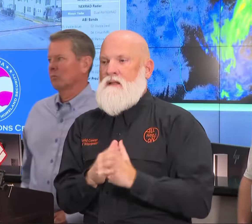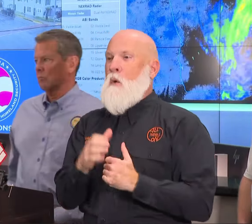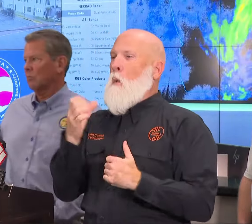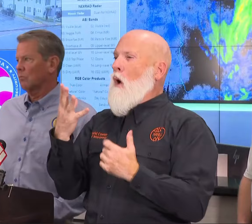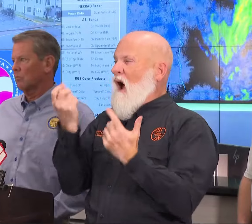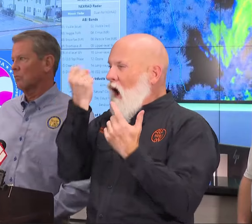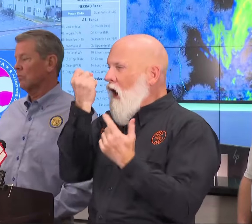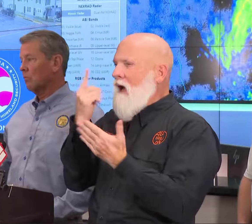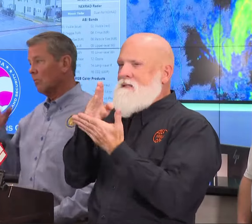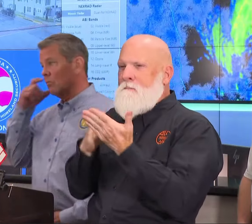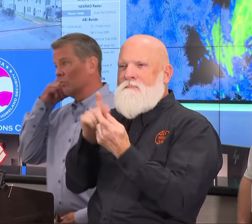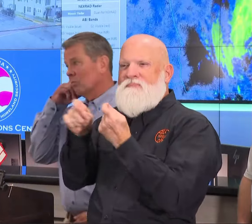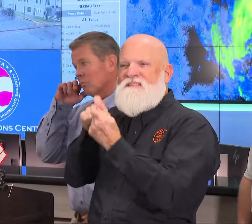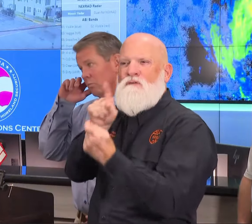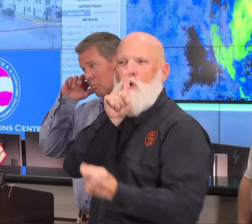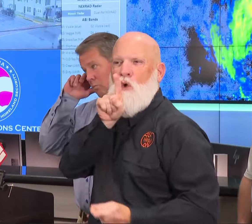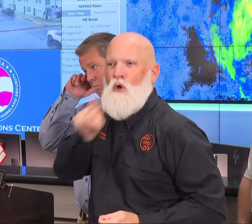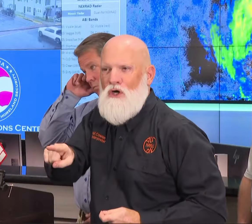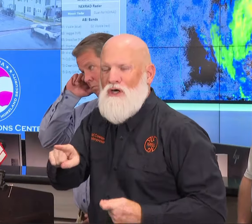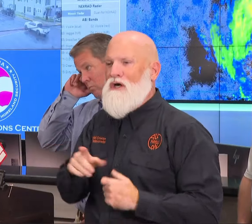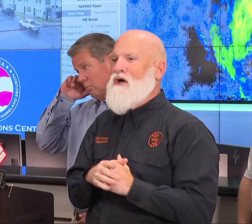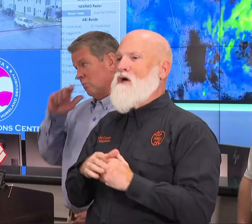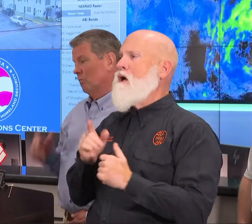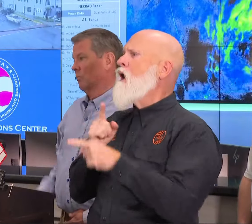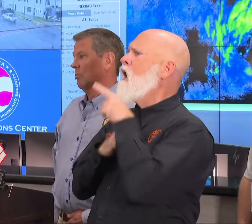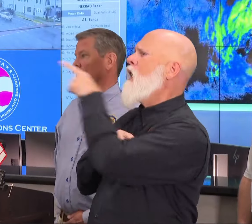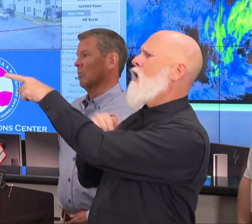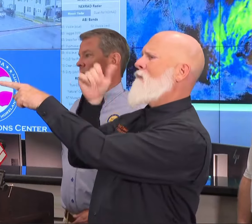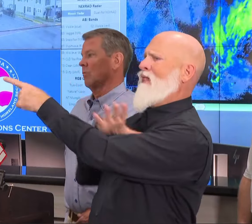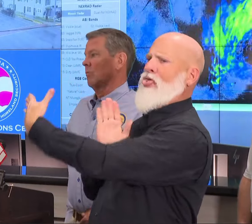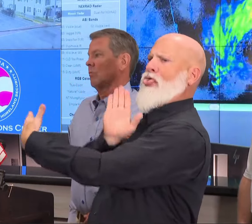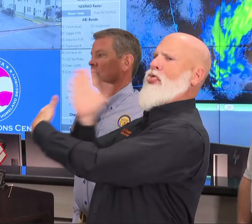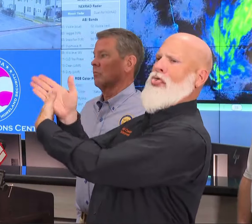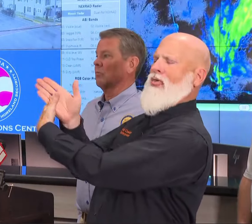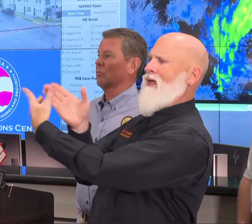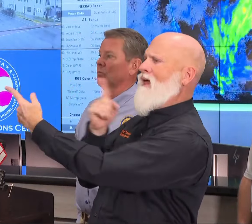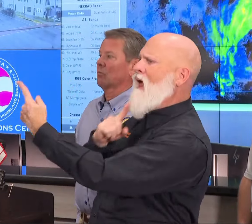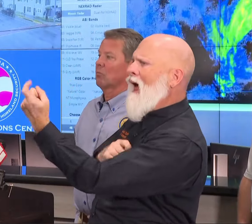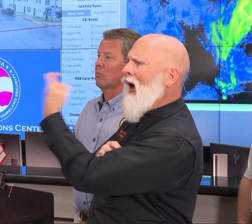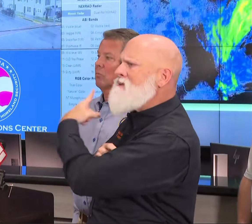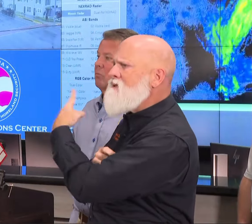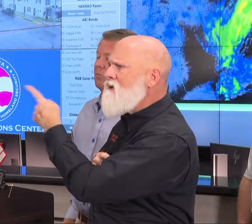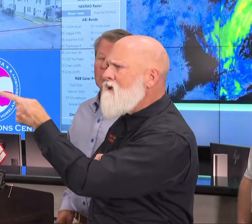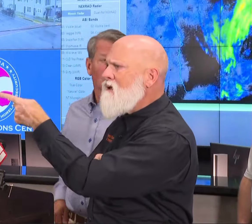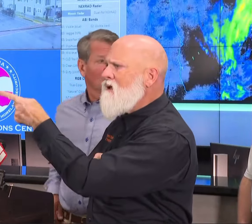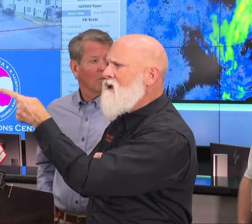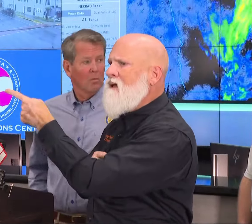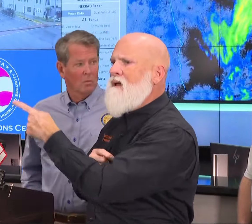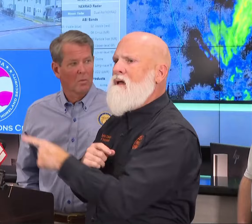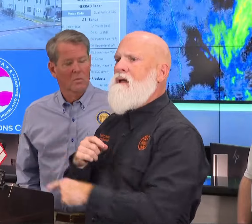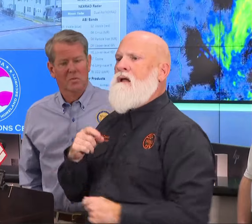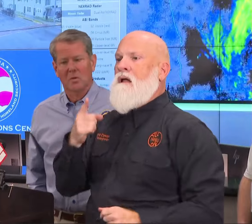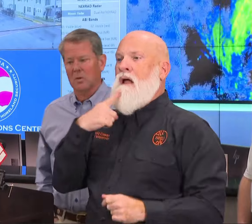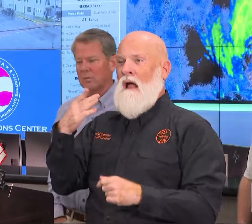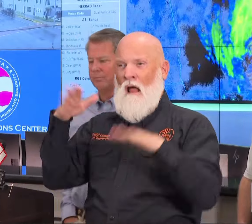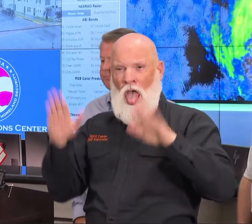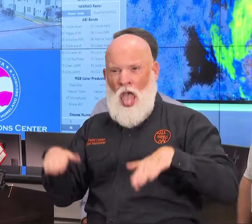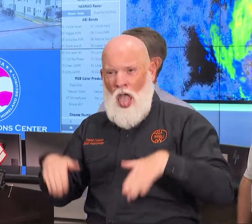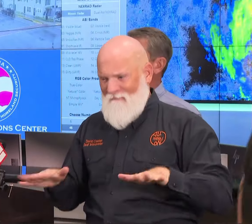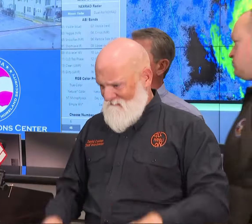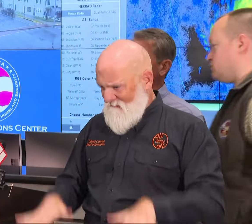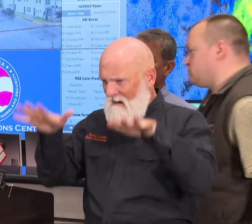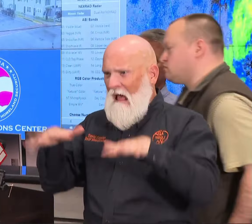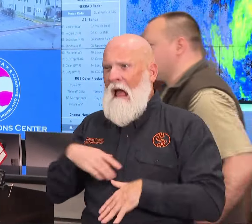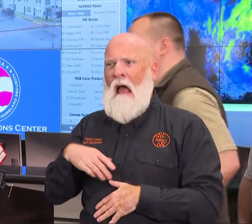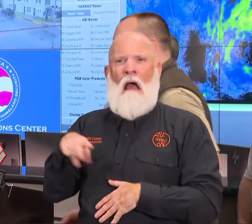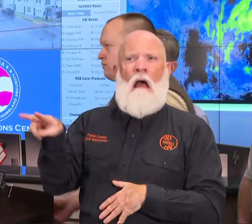Director, if it's that worst case, what kind of flooding do you expect? it inland, is it just on the coast, or just low-line areas, or where would that